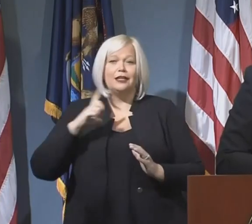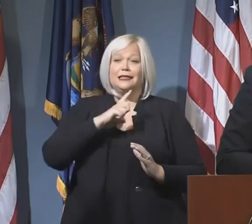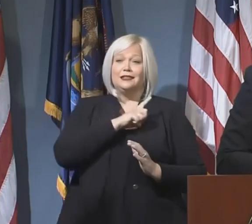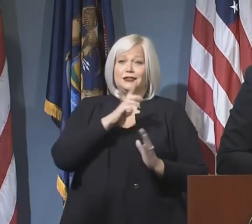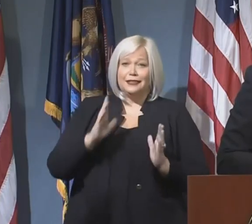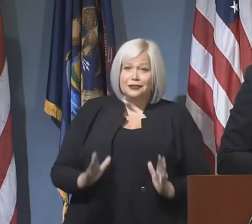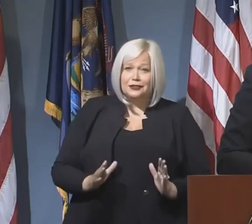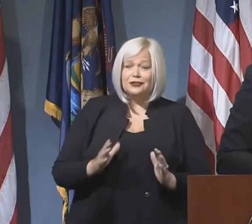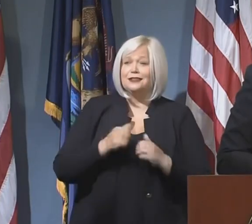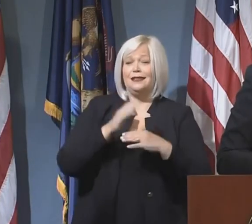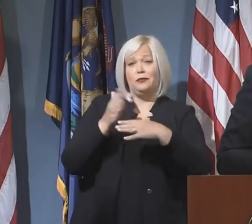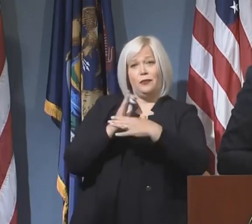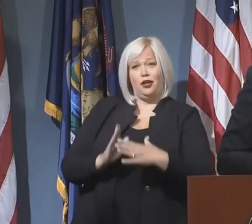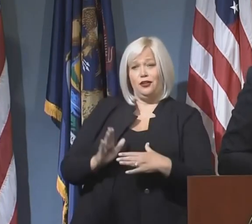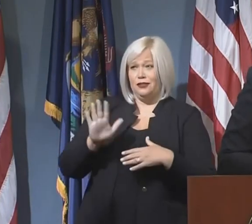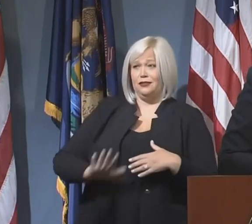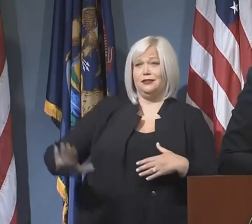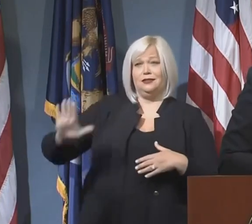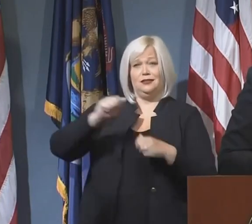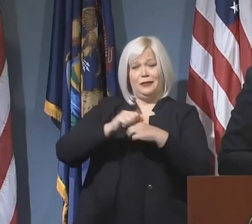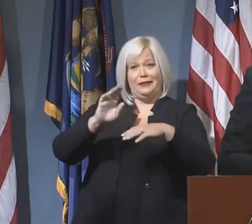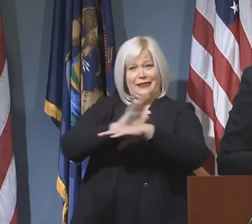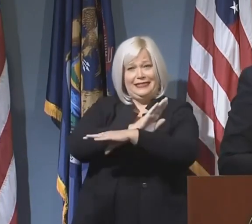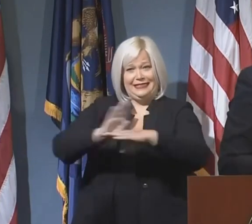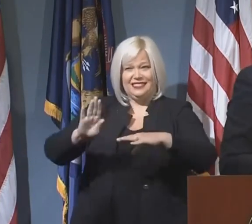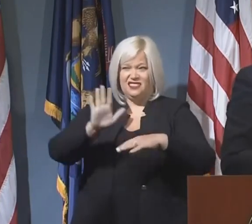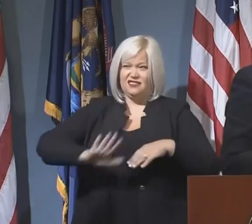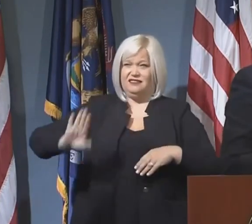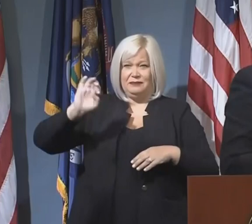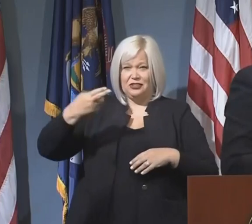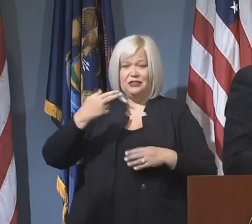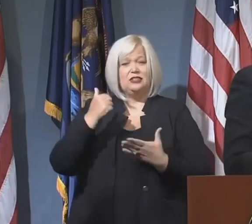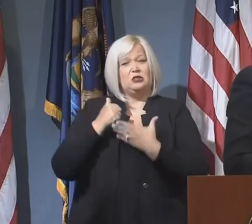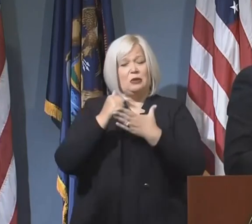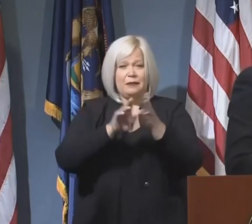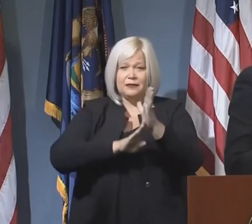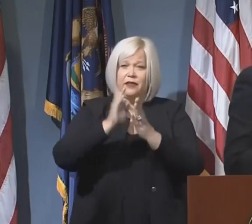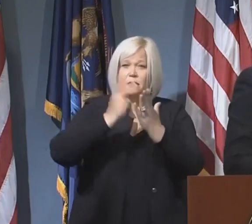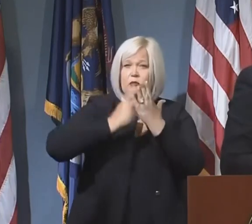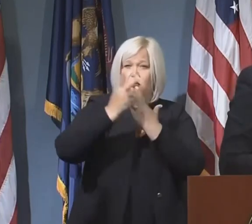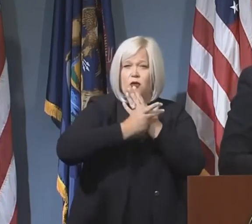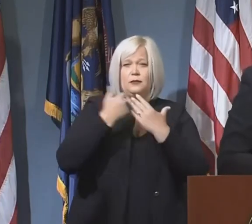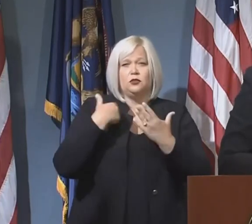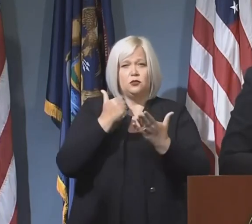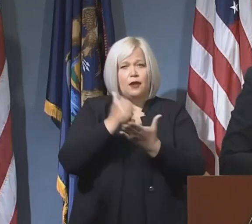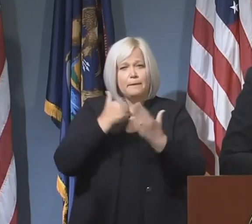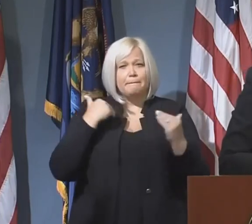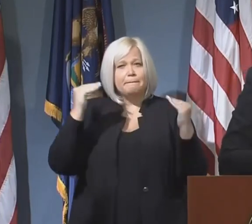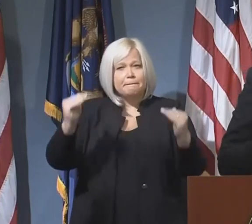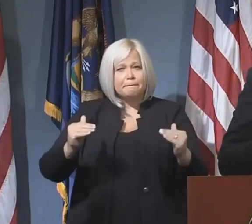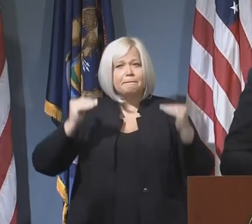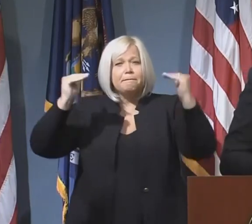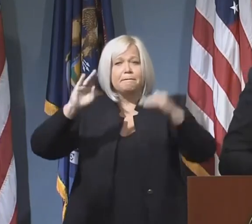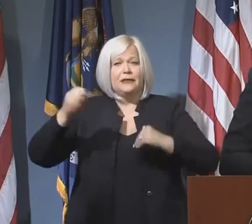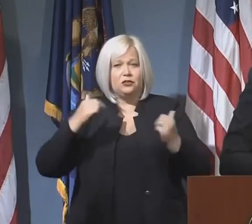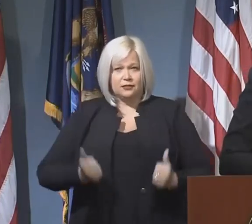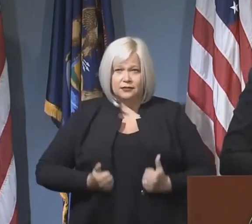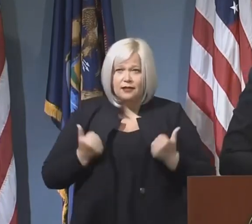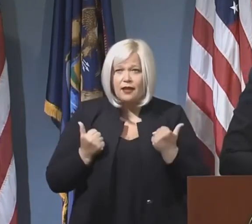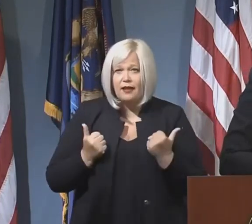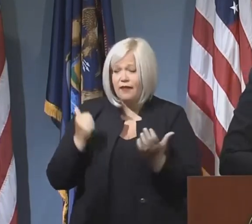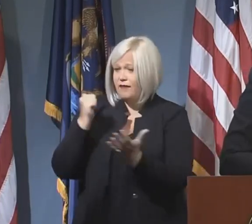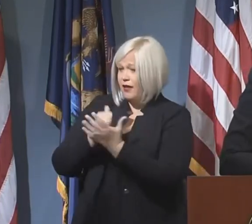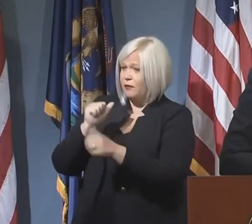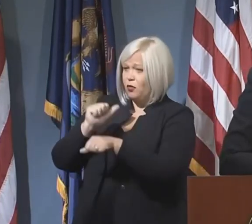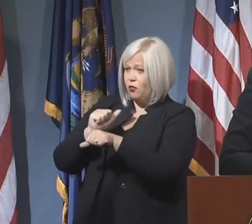legislature, and our partners in industry to continue to craft programs that will move Michigan forward to help our workforce,